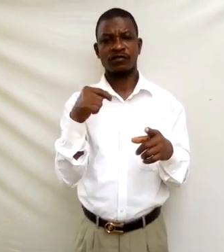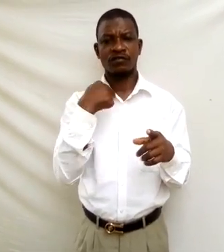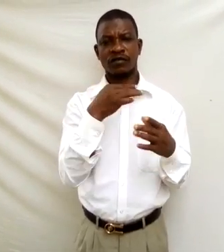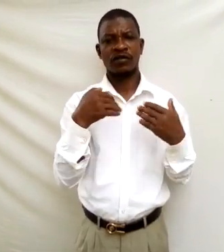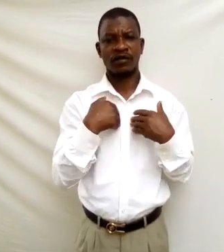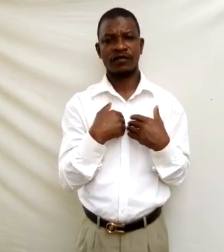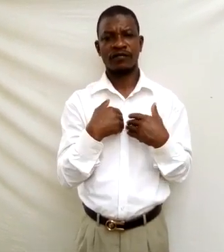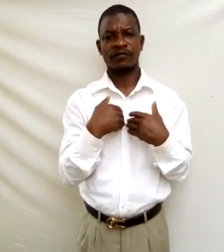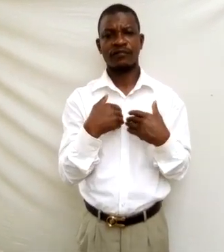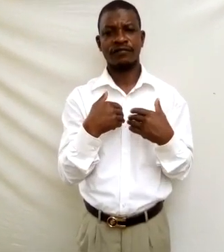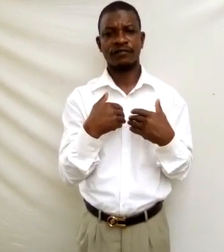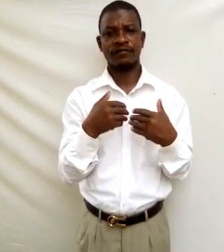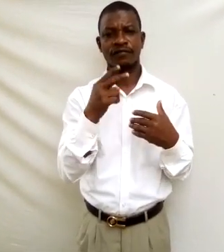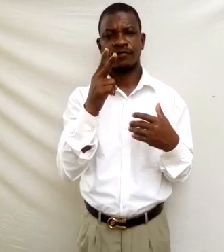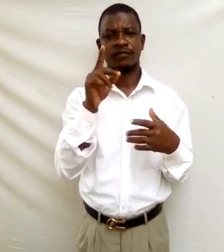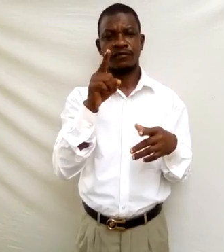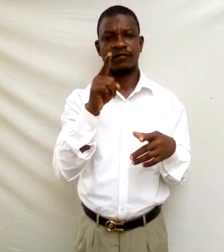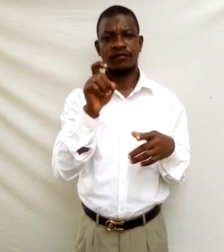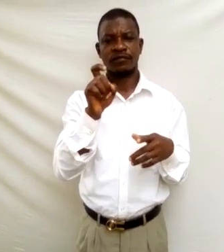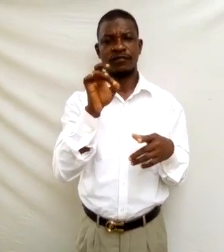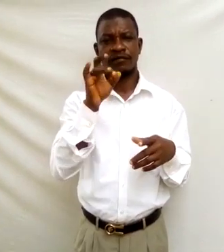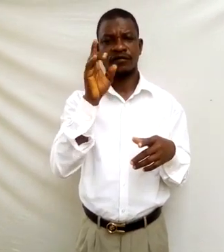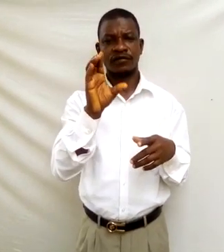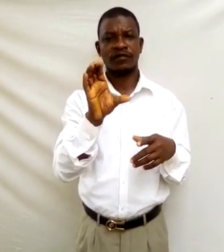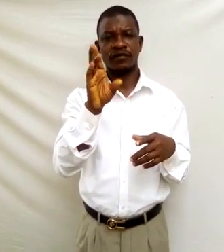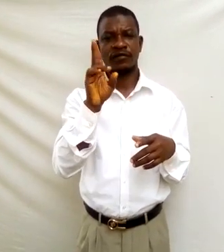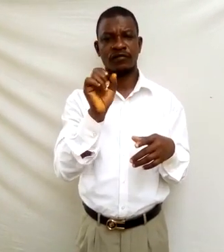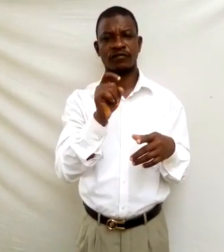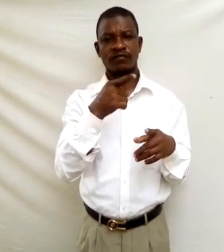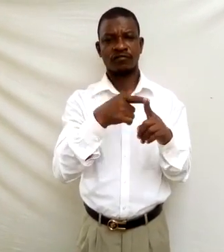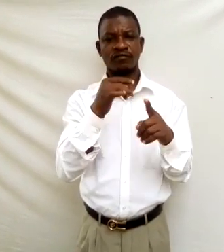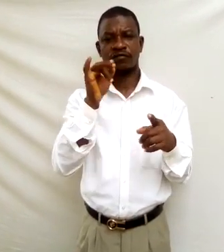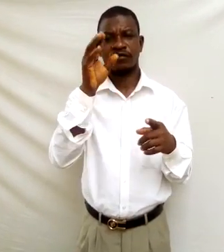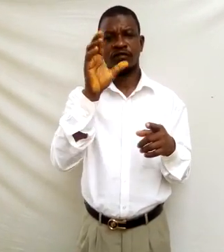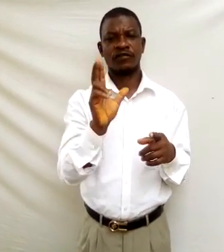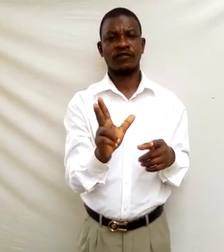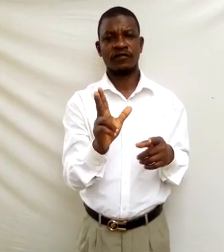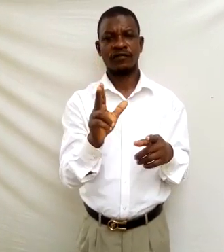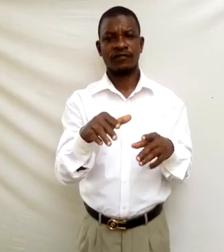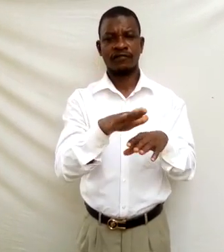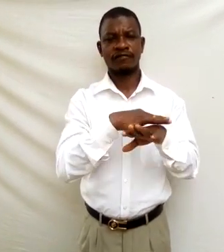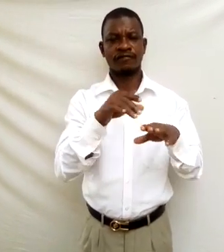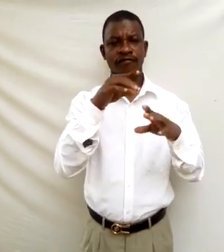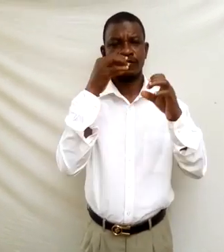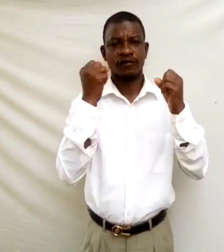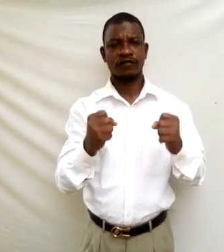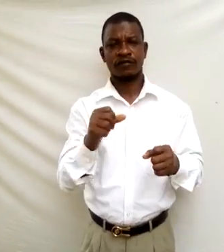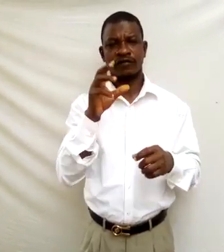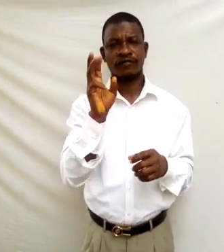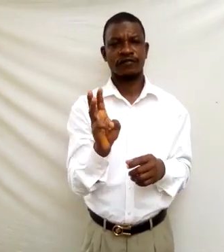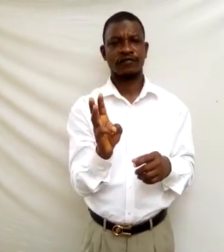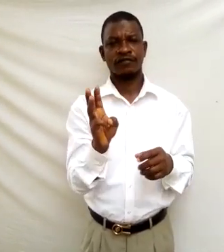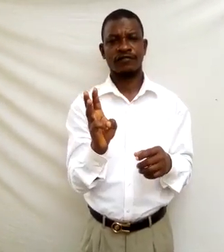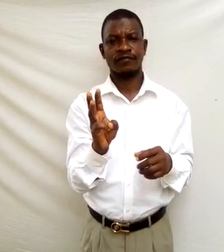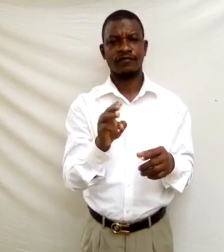2x cube plus 3 all raised to power 6 to power